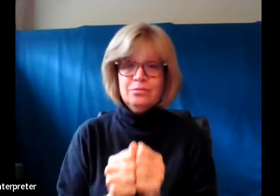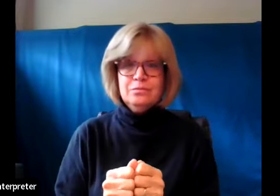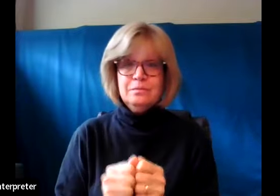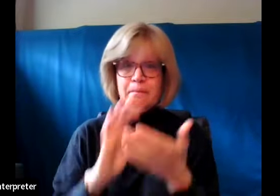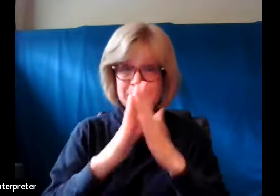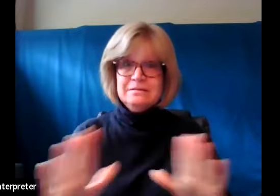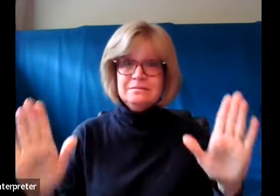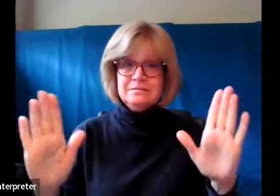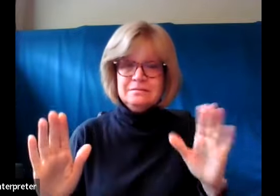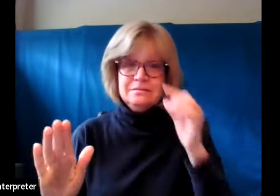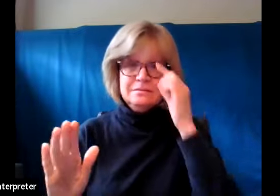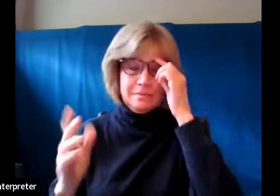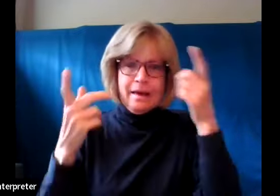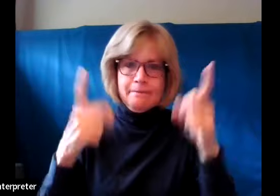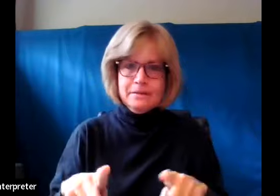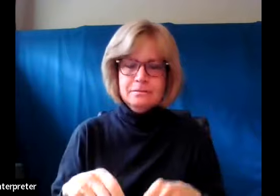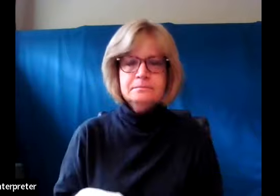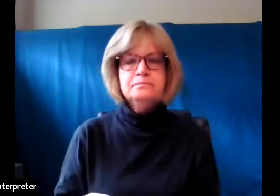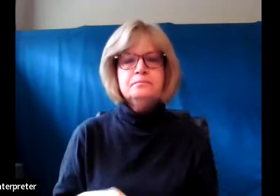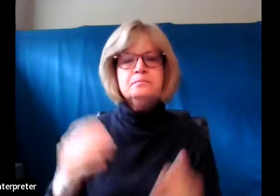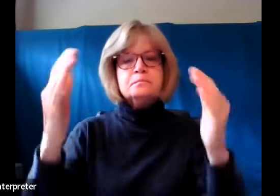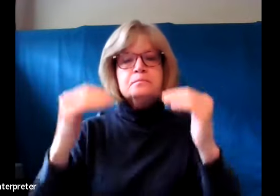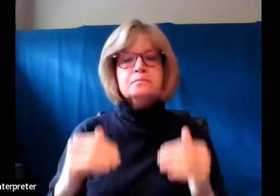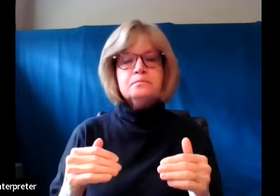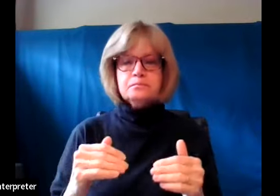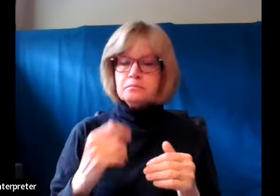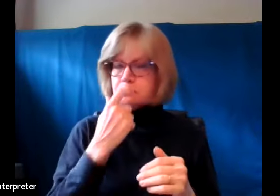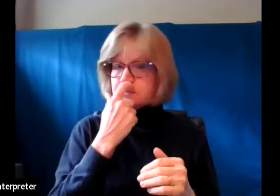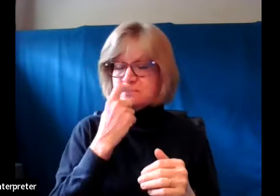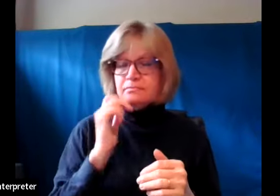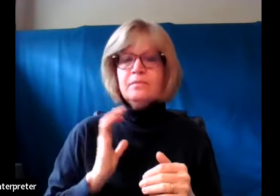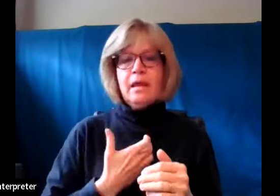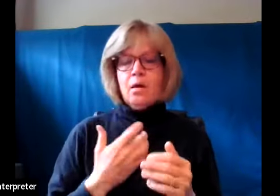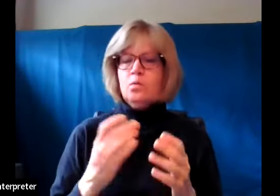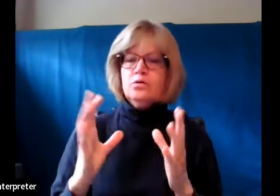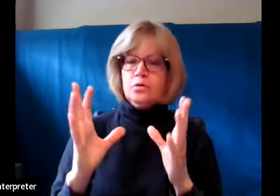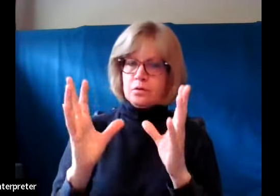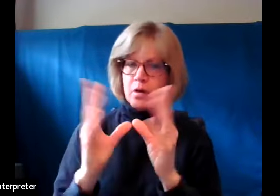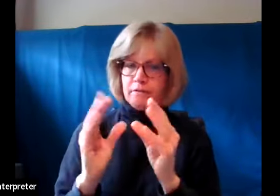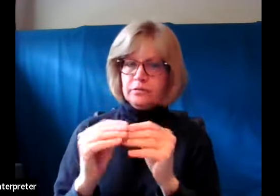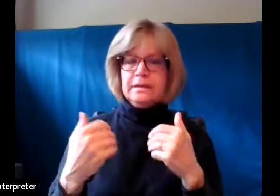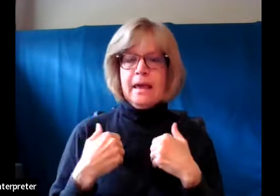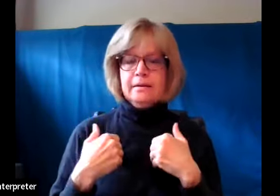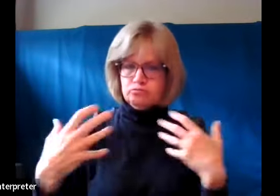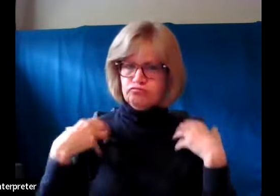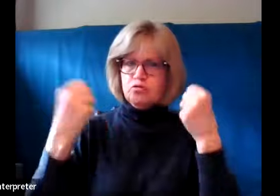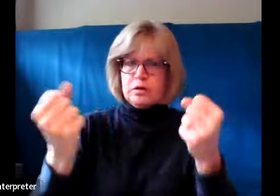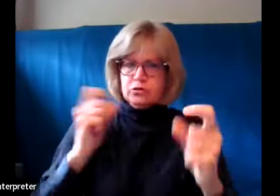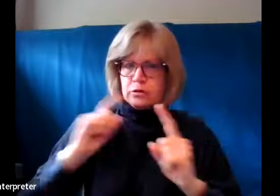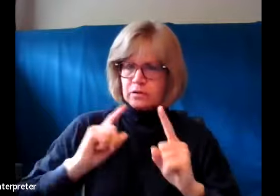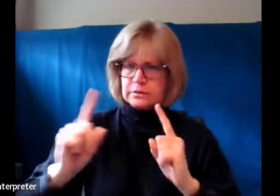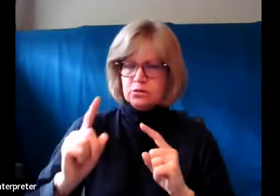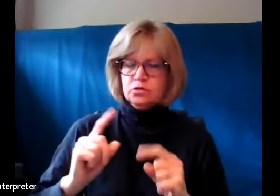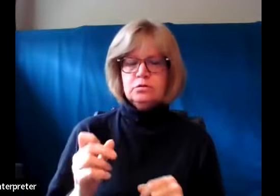Or consider the courageous conversations program that our conference is running right now. Where Christians having